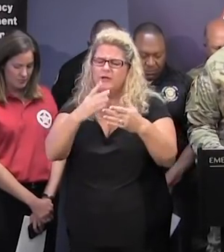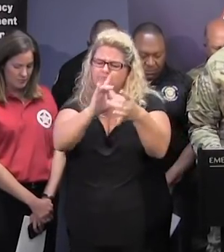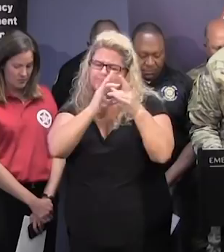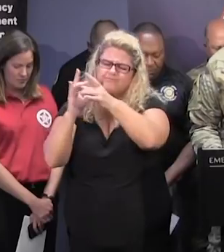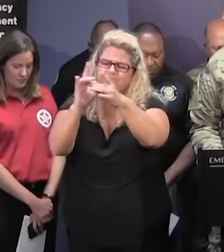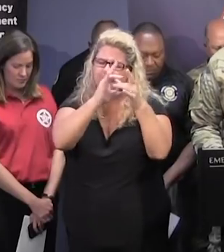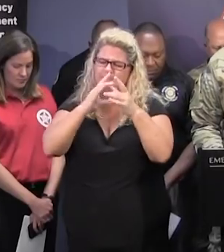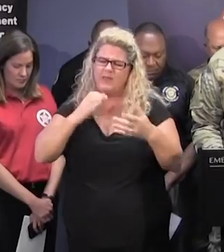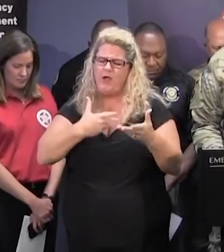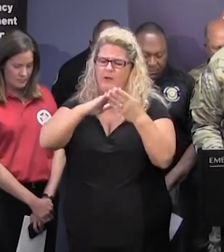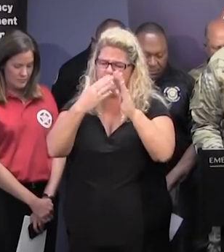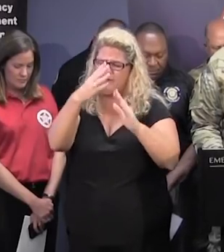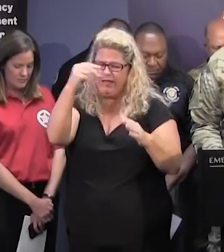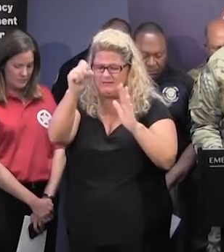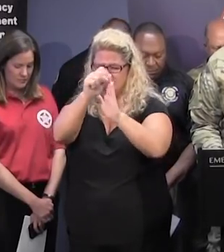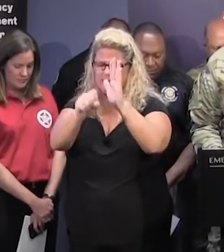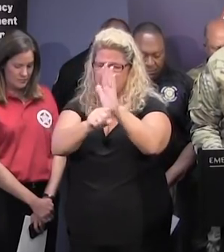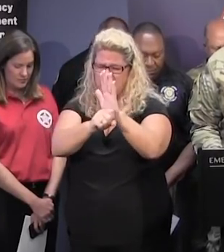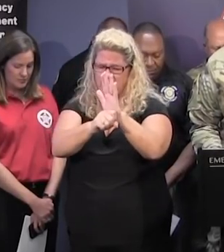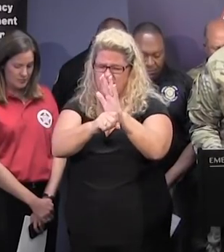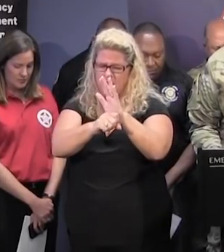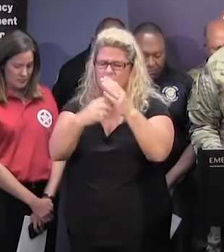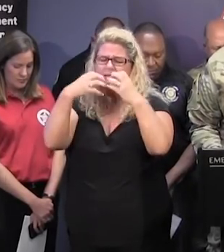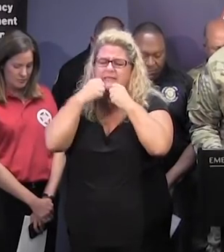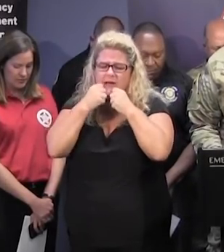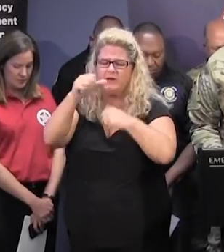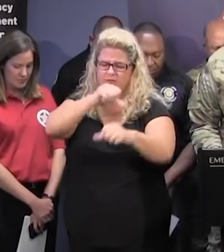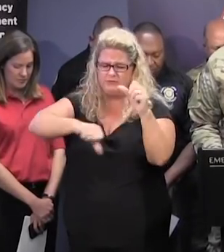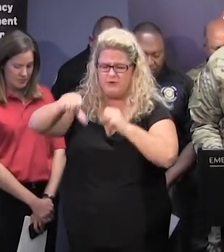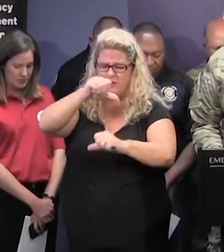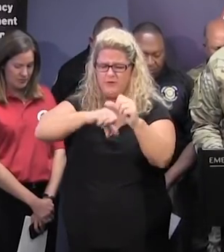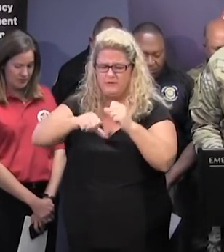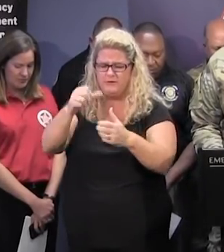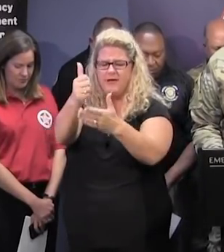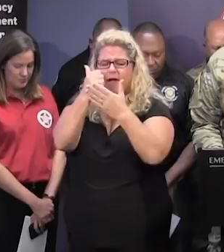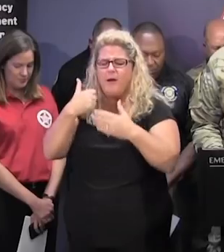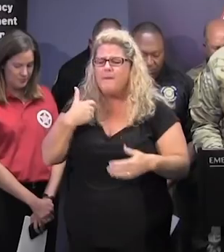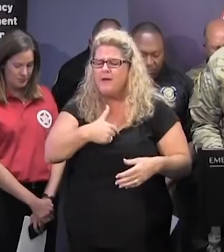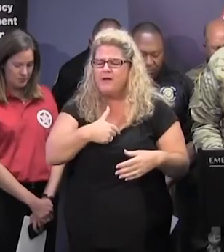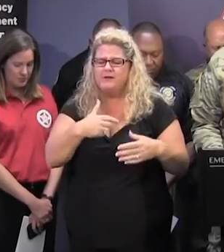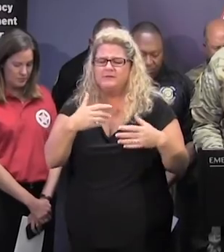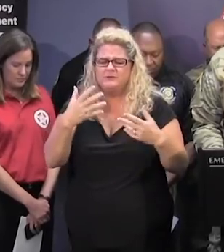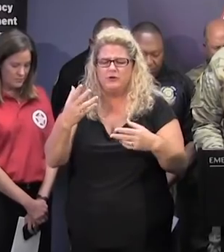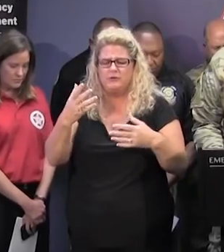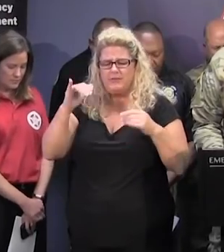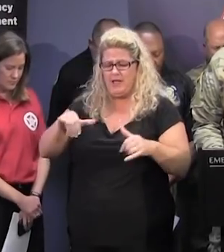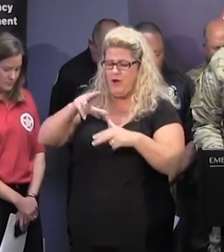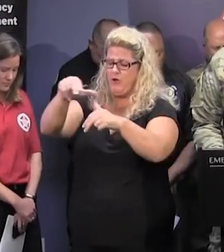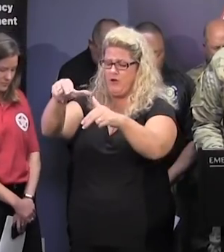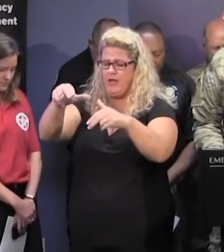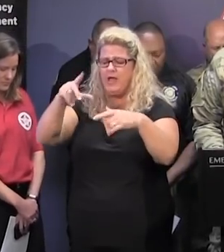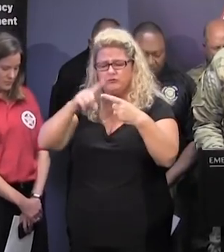our communities and as a state through our care for one another. Help us to use this event as a